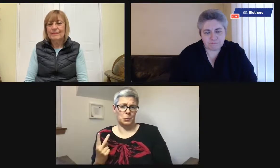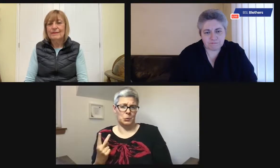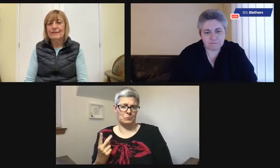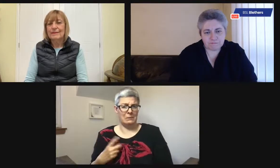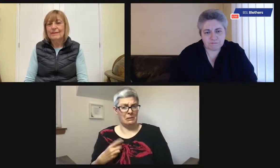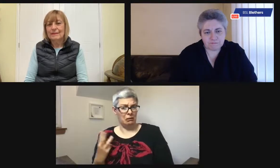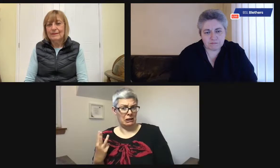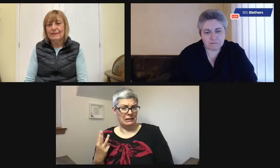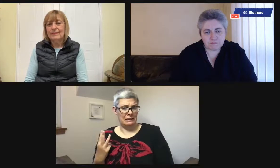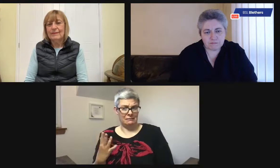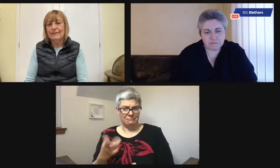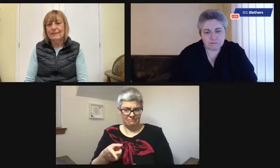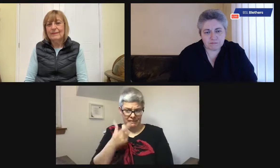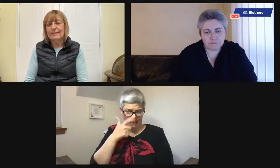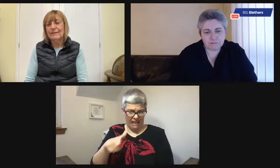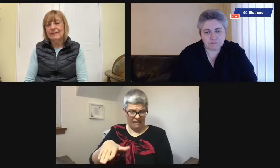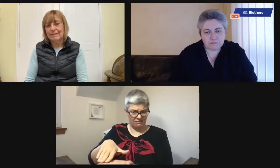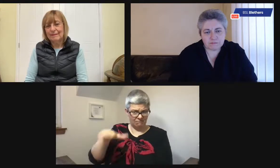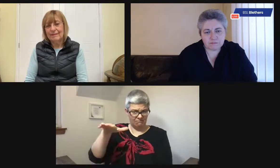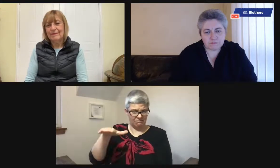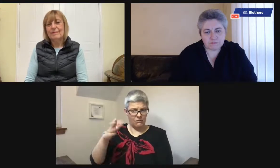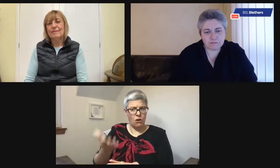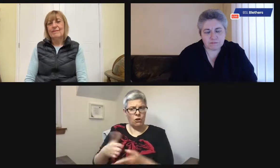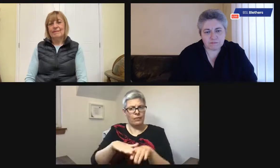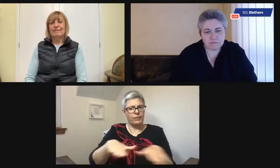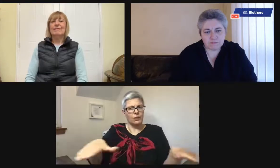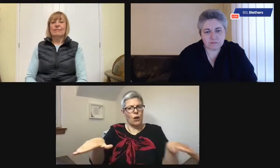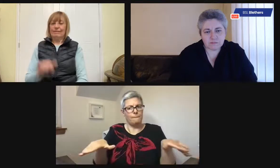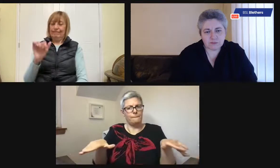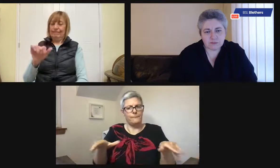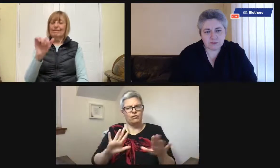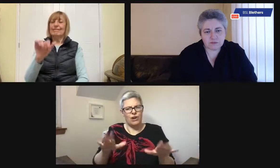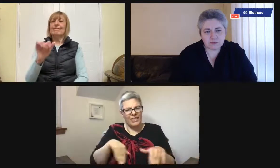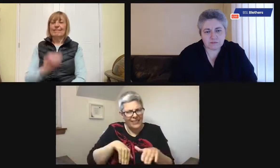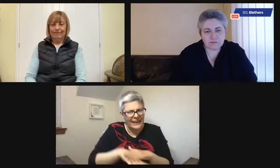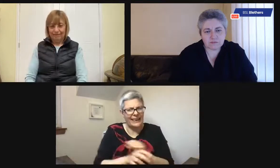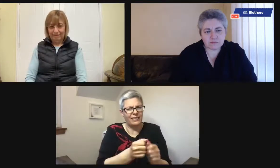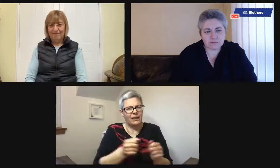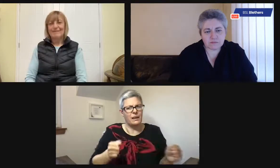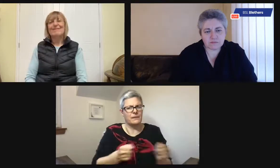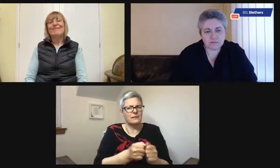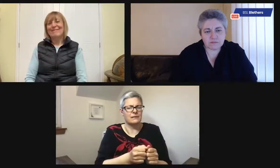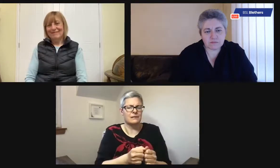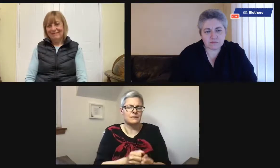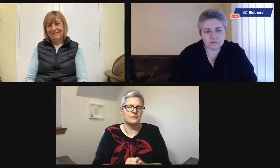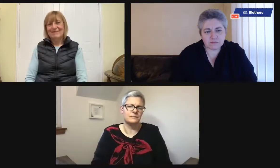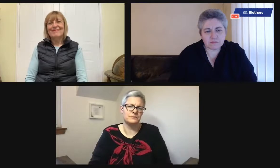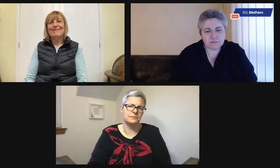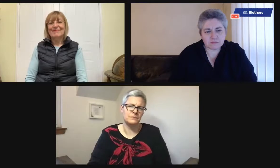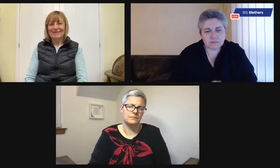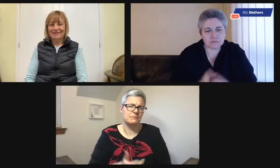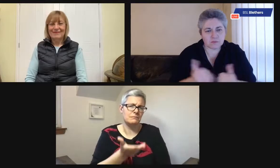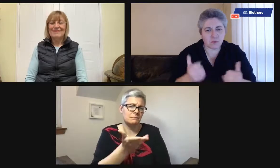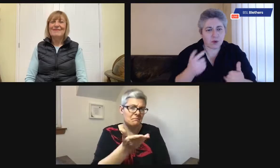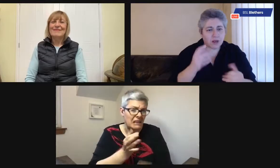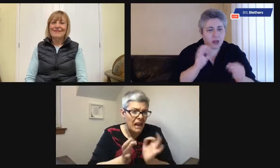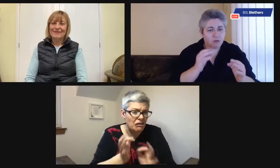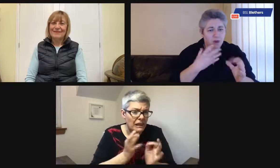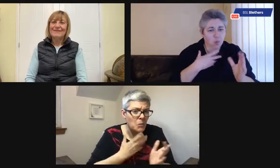for them. And, you know, maybe you could just leave two or three out on the side